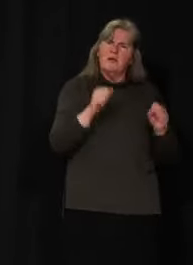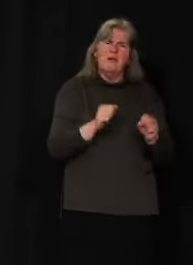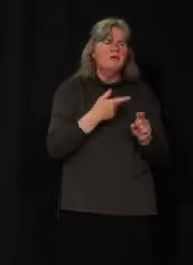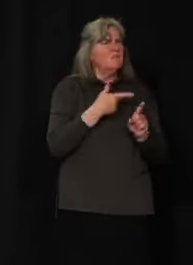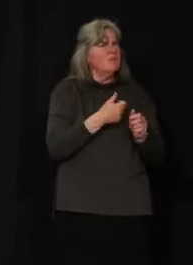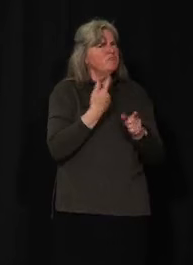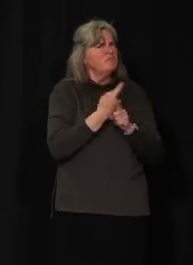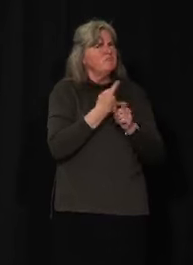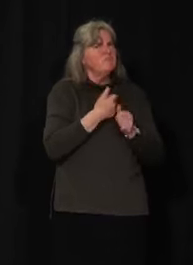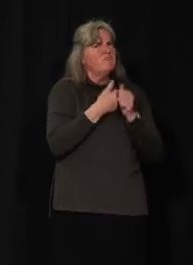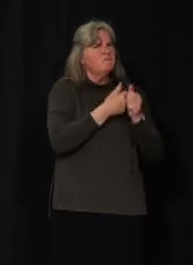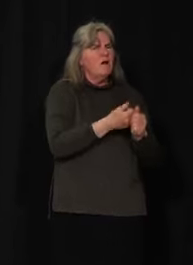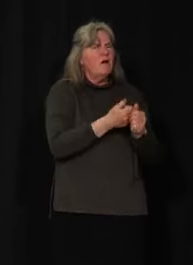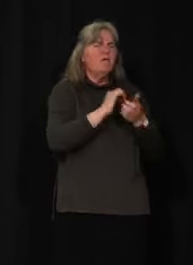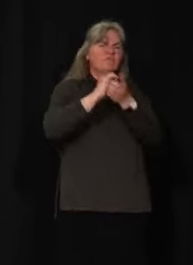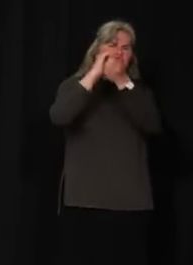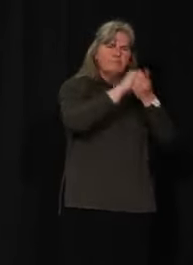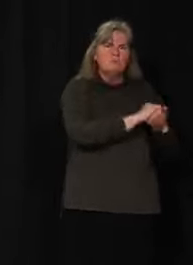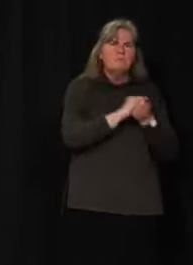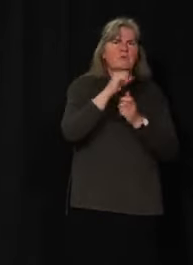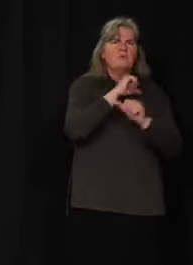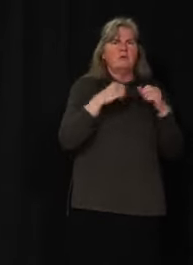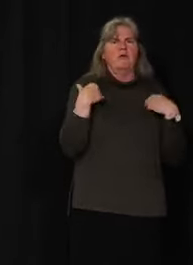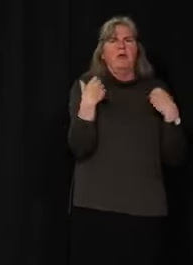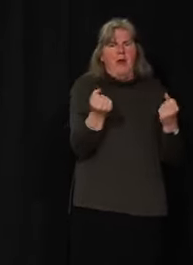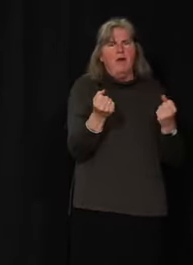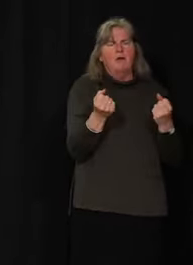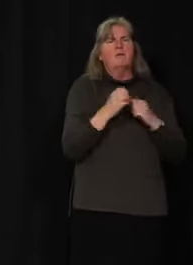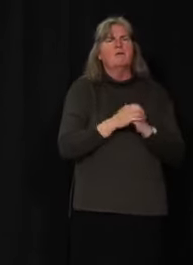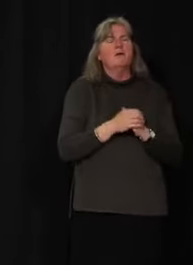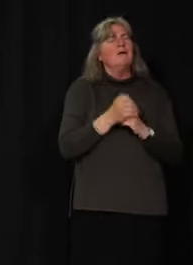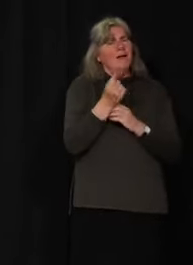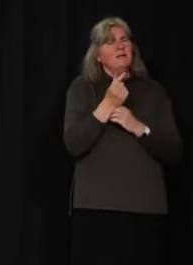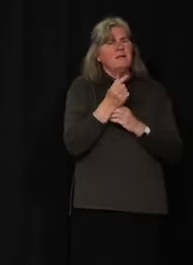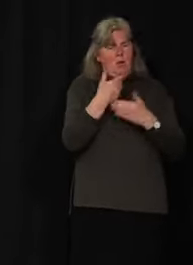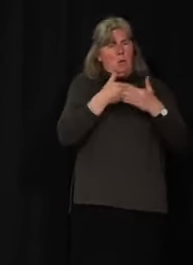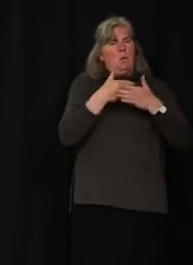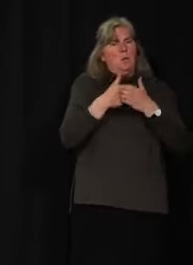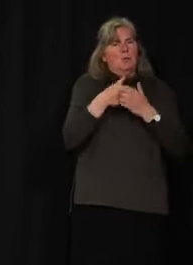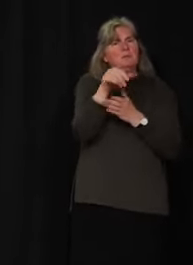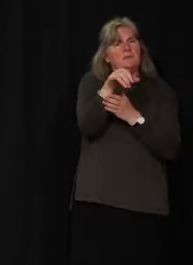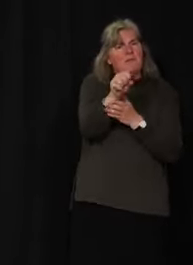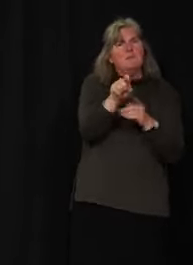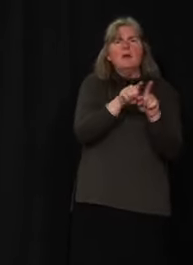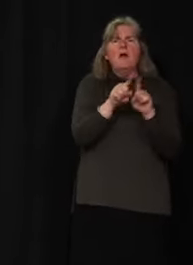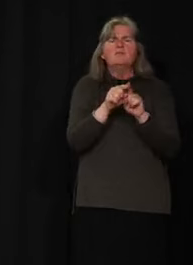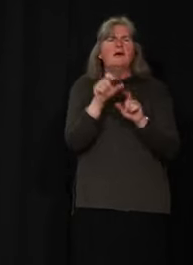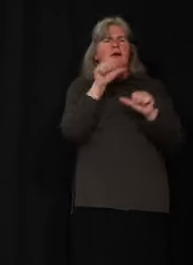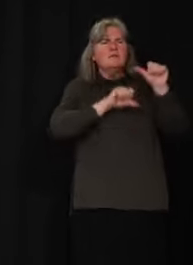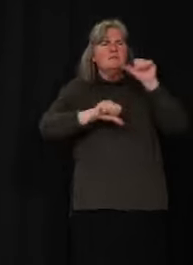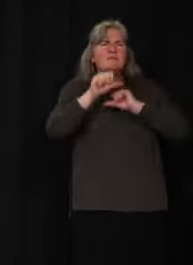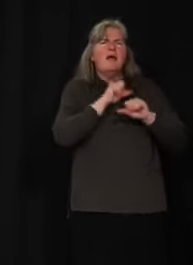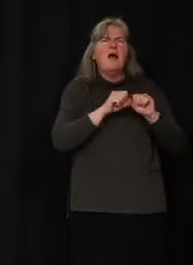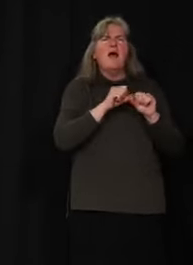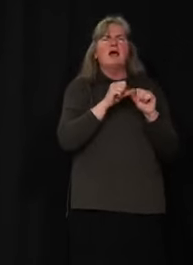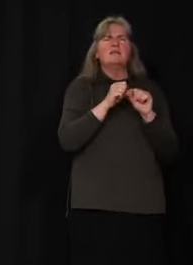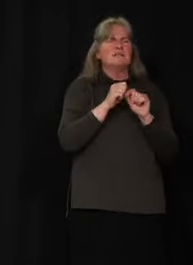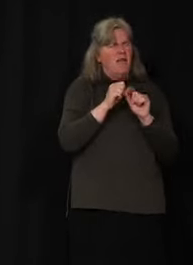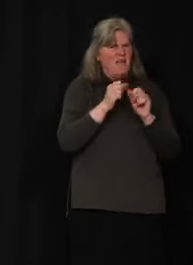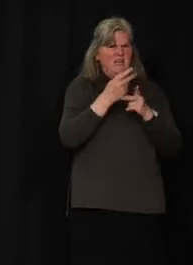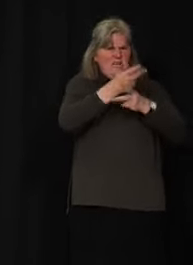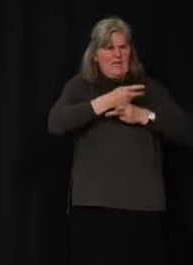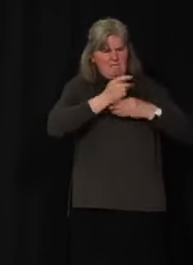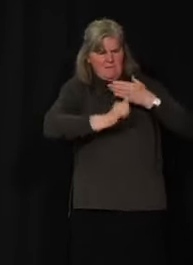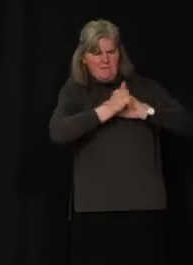in our territory. It is not only a question of geography, geography. It is based on science, careful risk